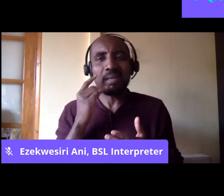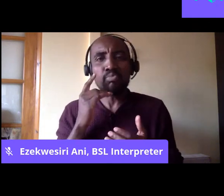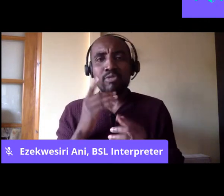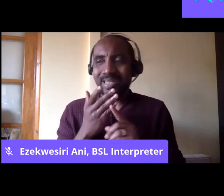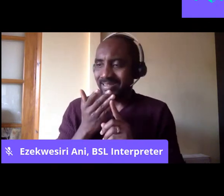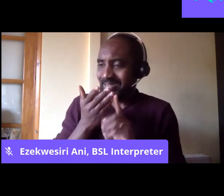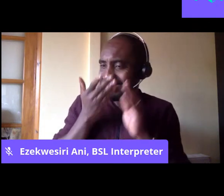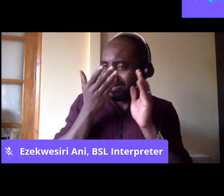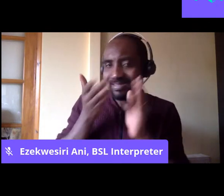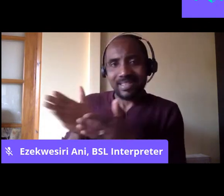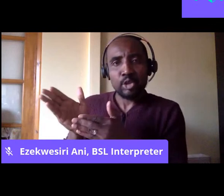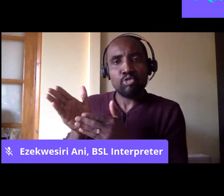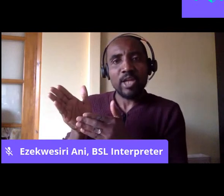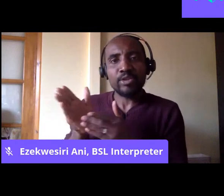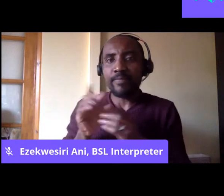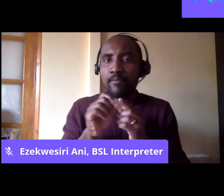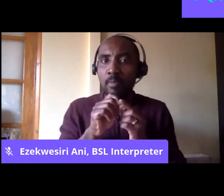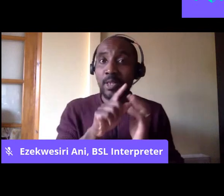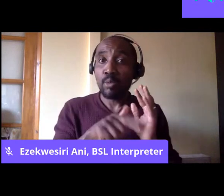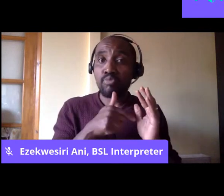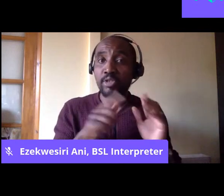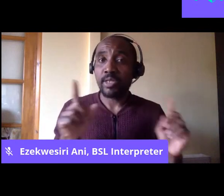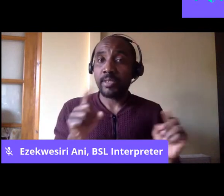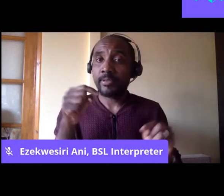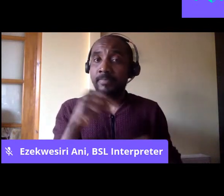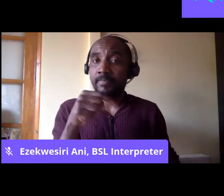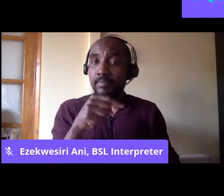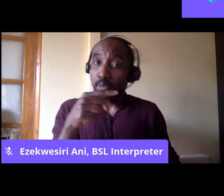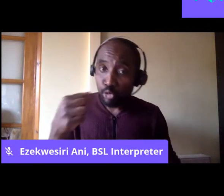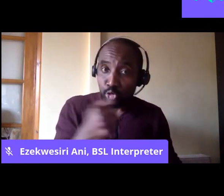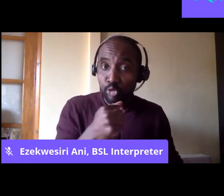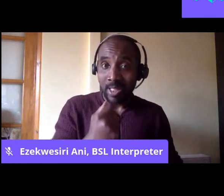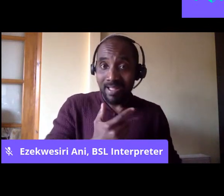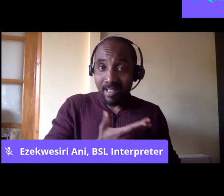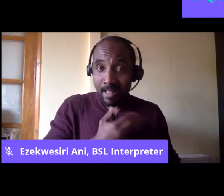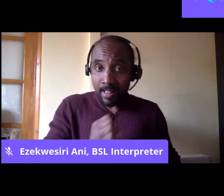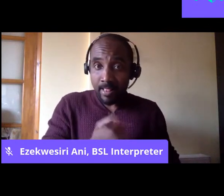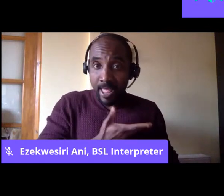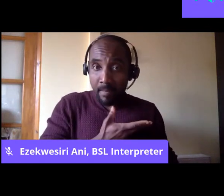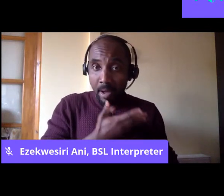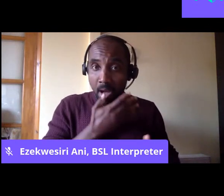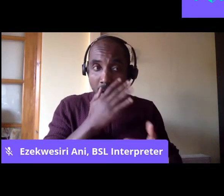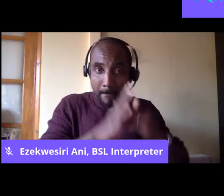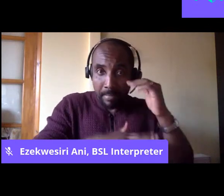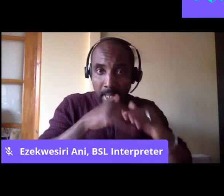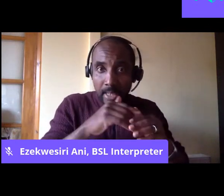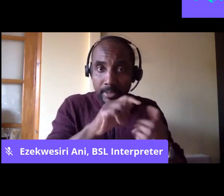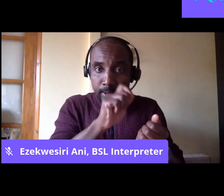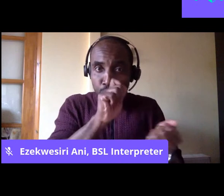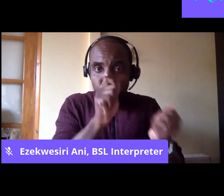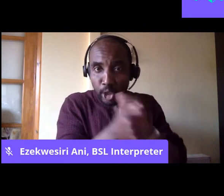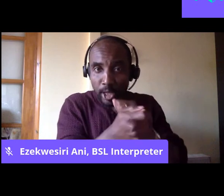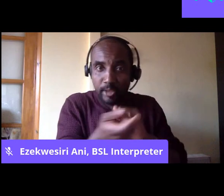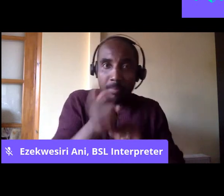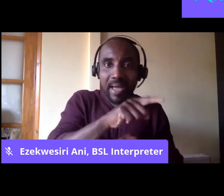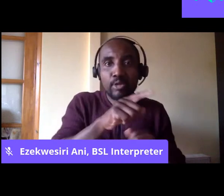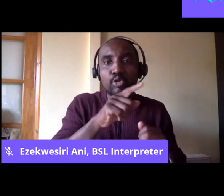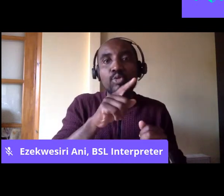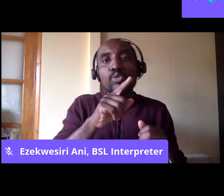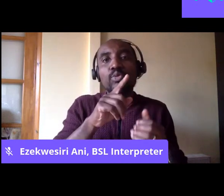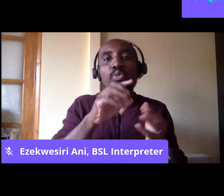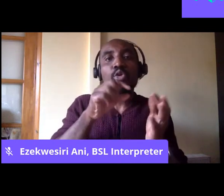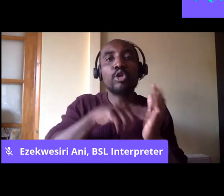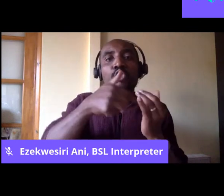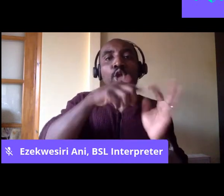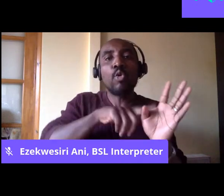broader project of rebuilding, um, labor along Blairite lines. But, um, there is another way in which we can